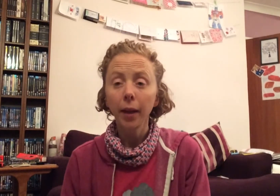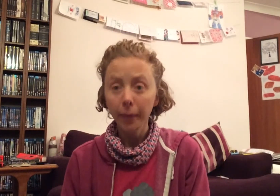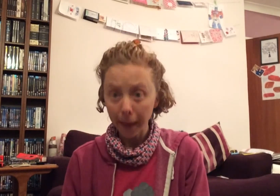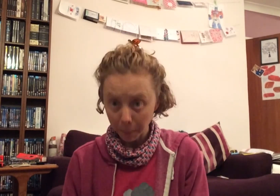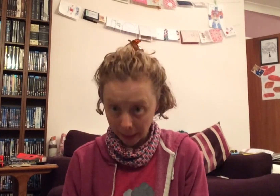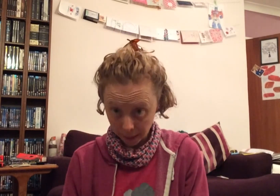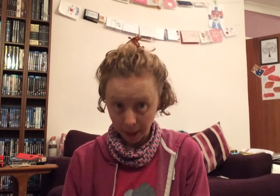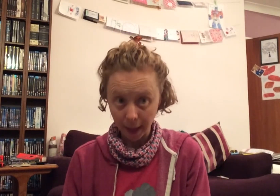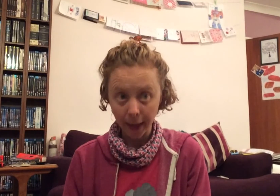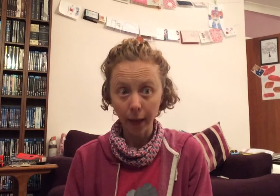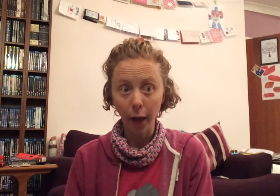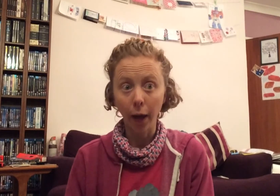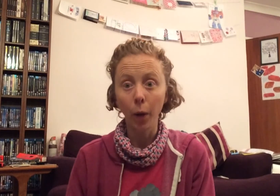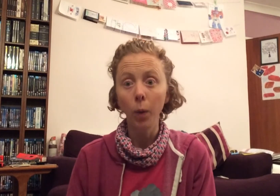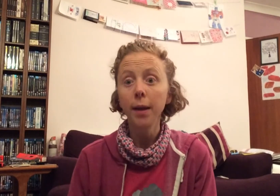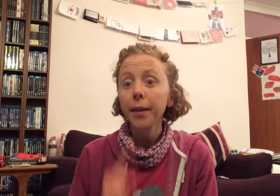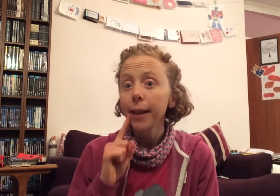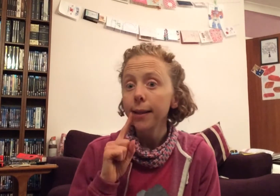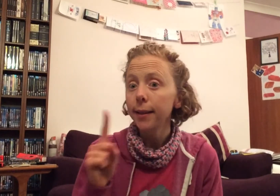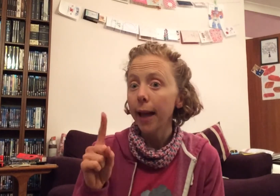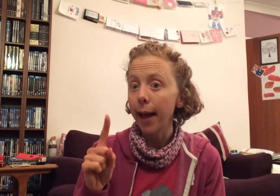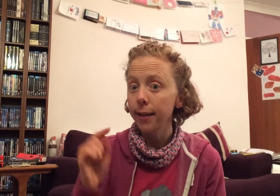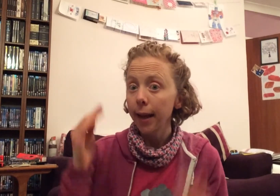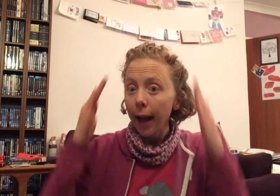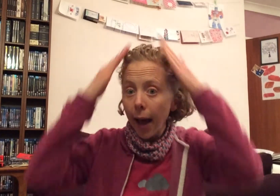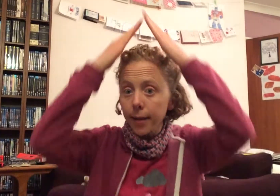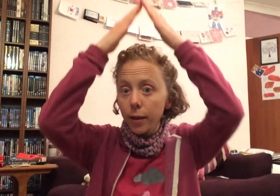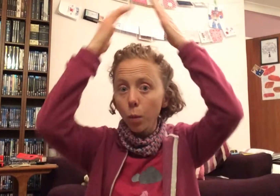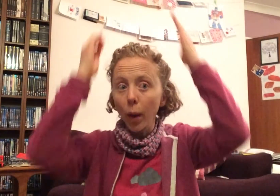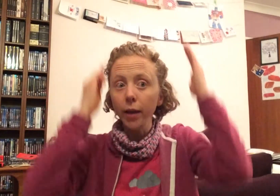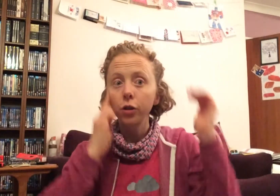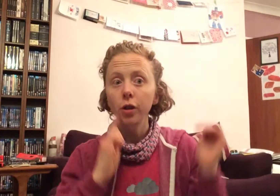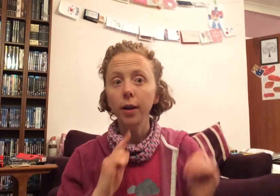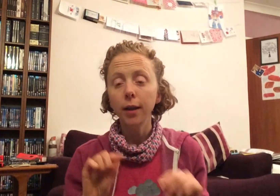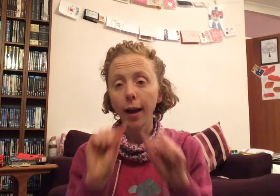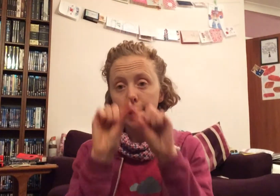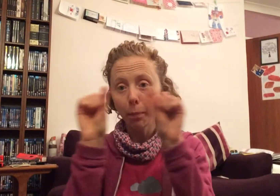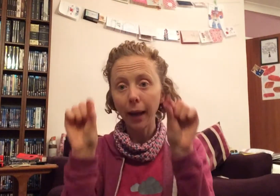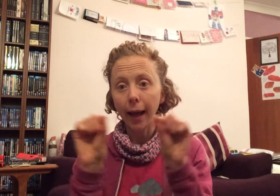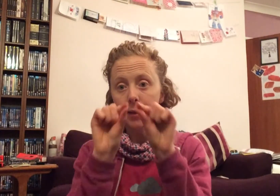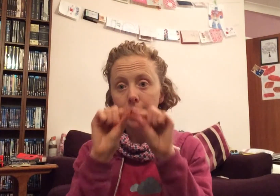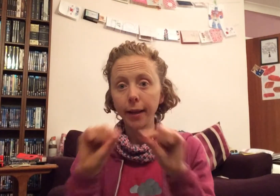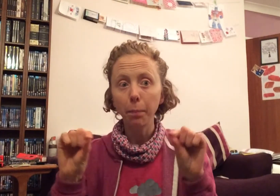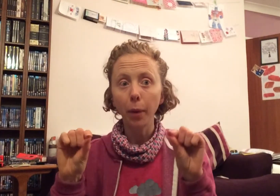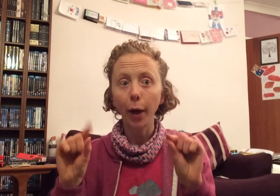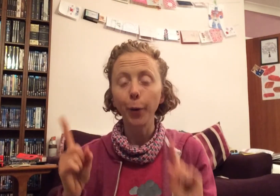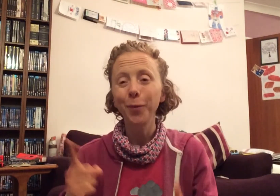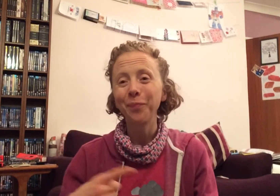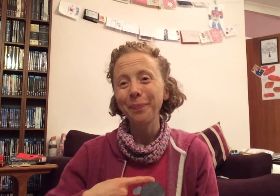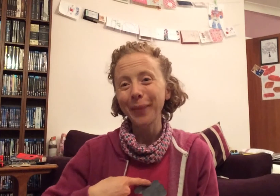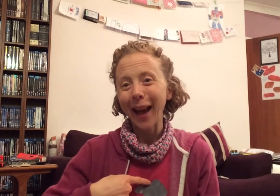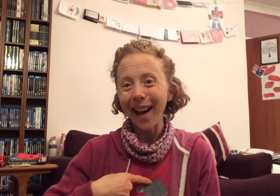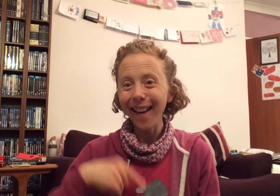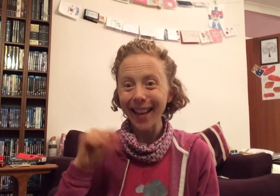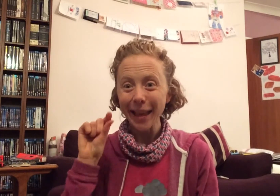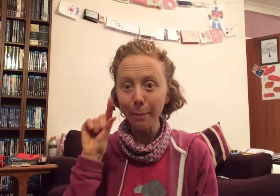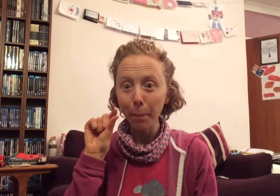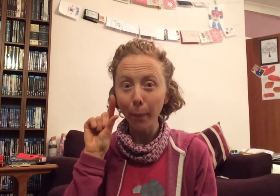then bent her head low, then said, as the witch tied her plait in a bow, I am a